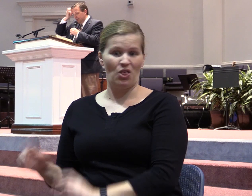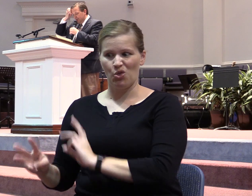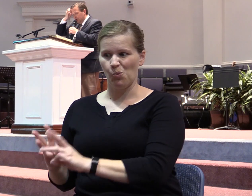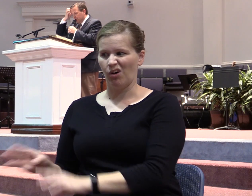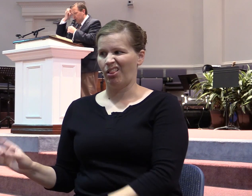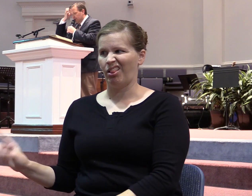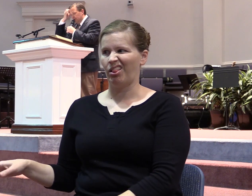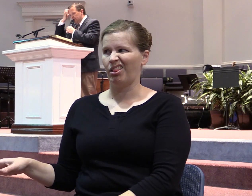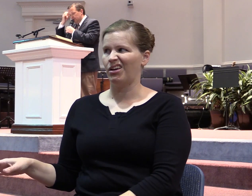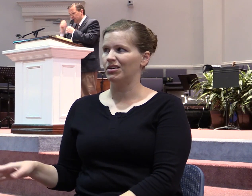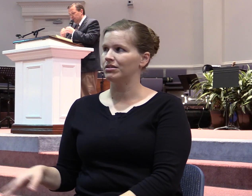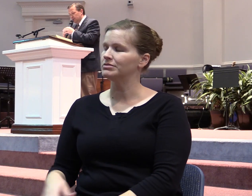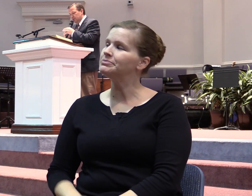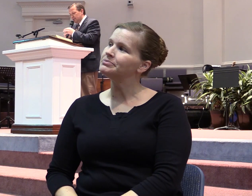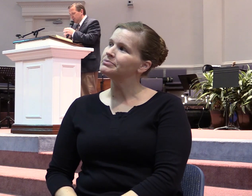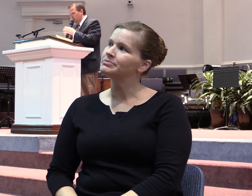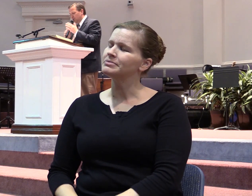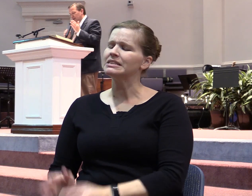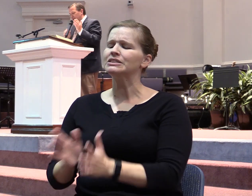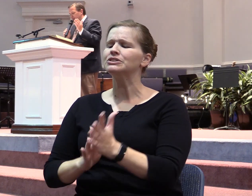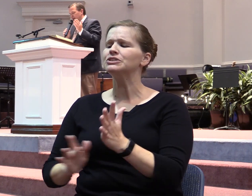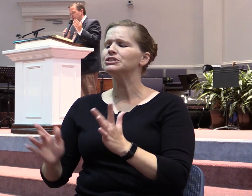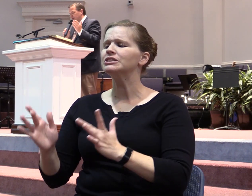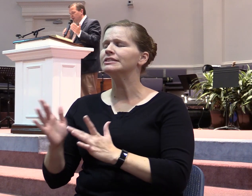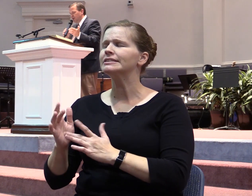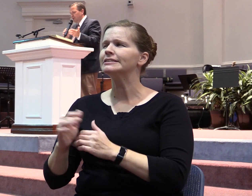Verse 43, Jesus said, but so shall it not be among you.